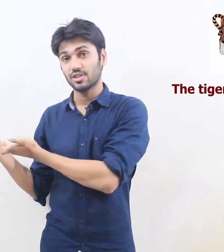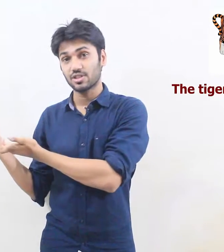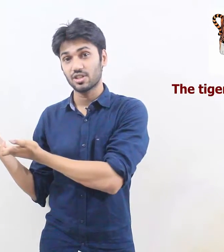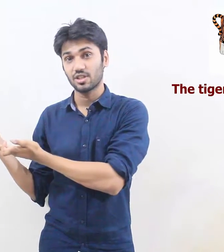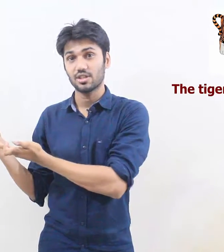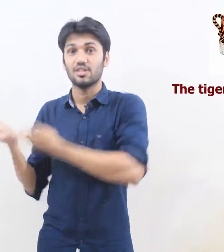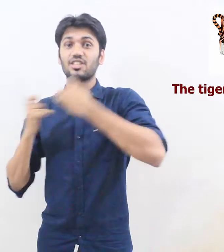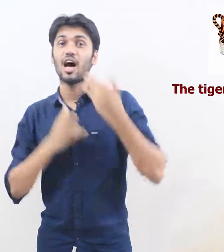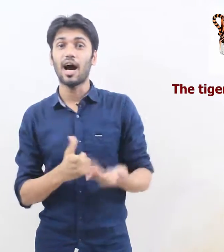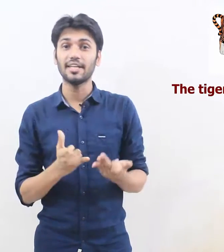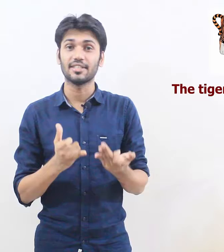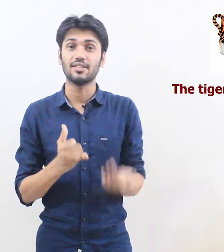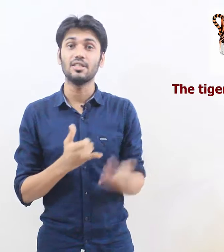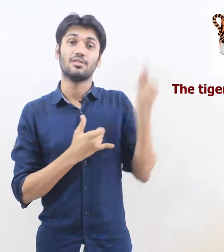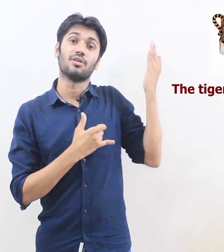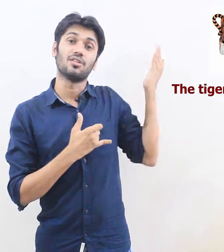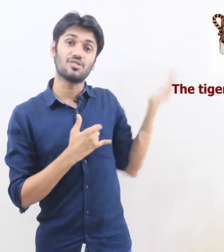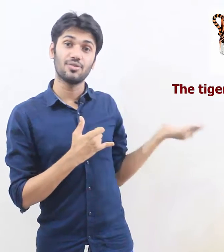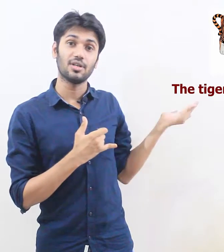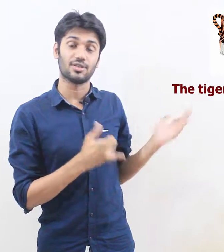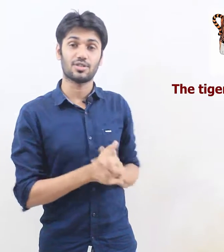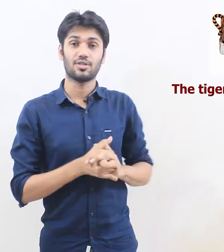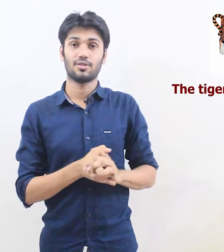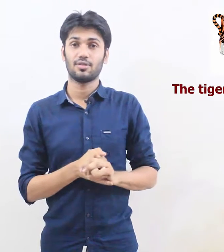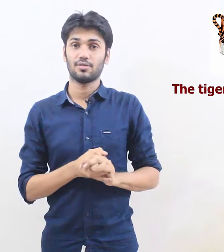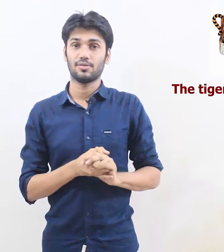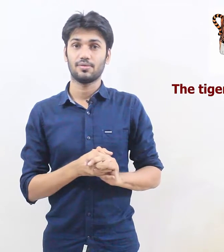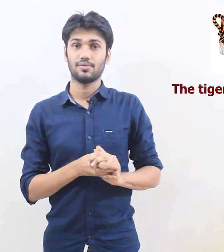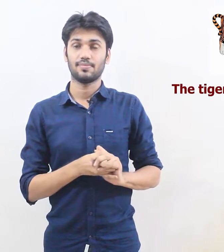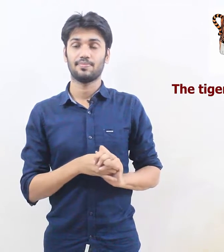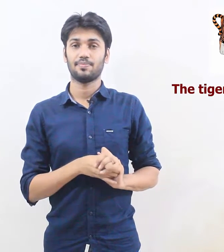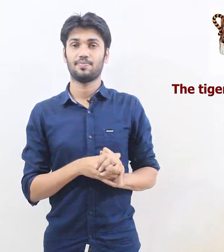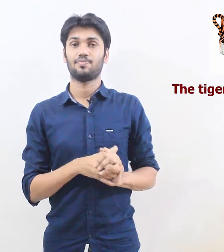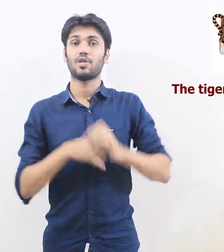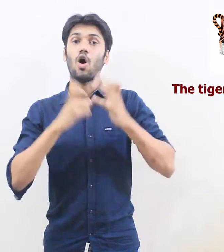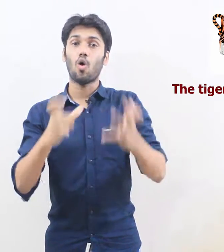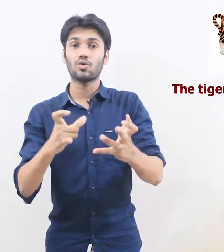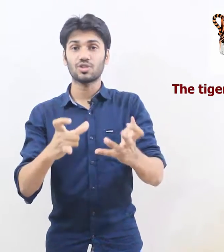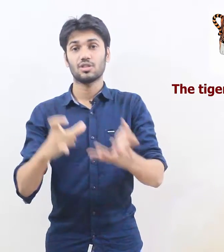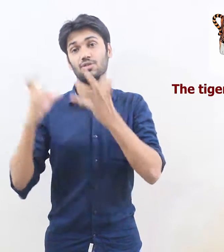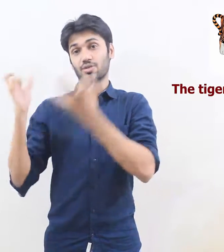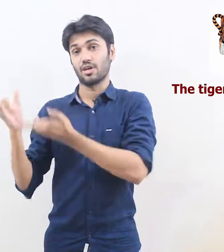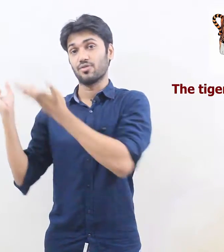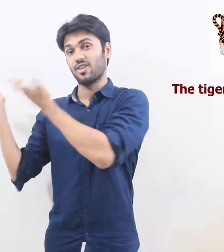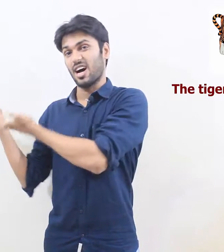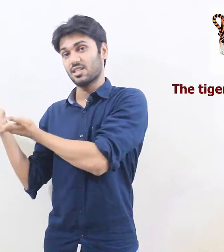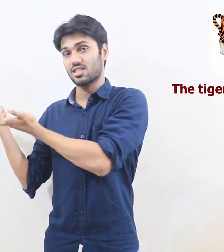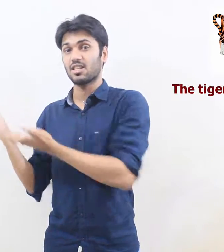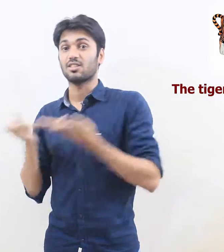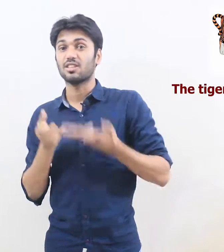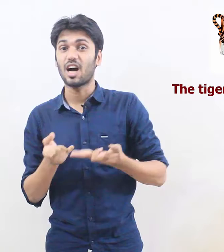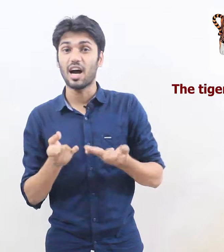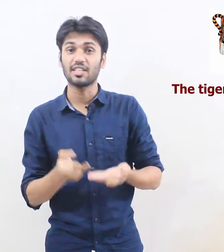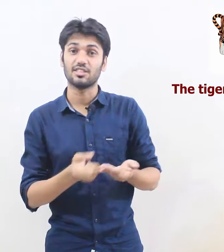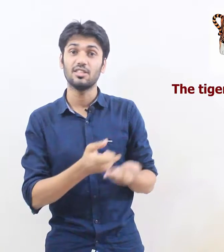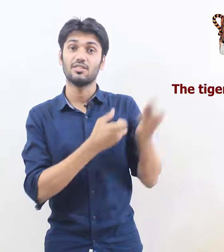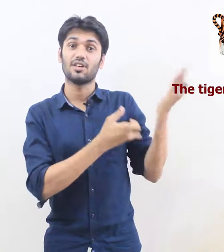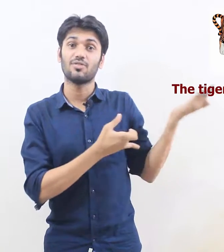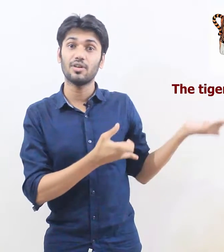the tiger runs first the horse run fast the tiger run for